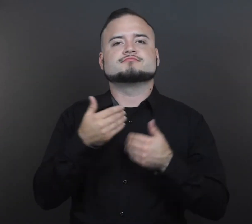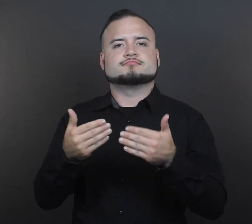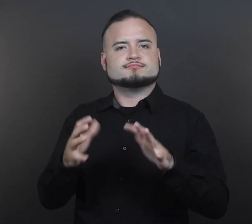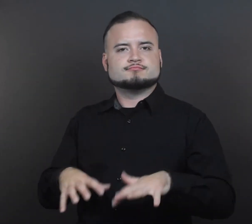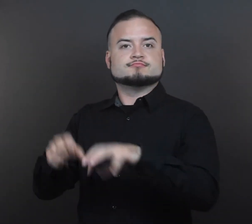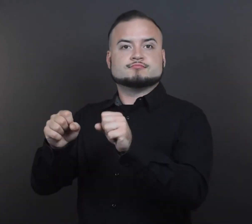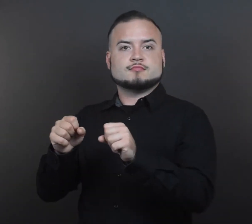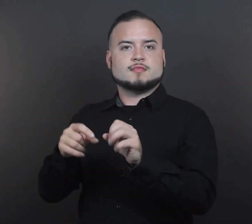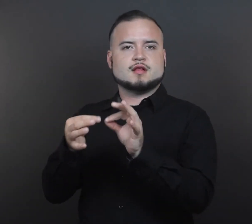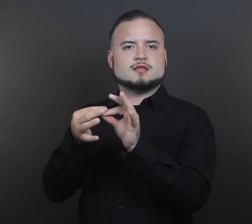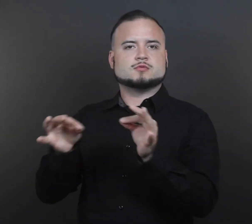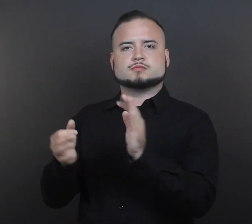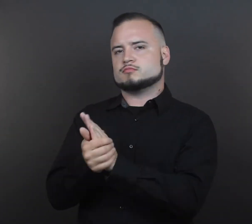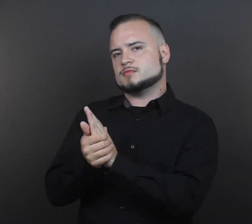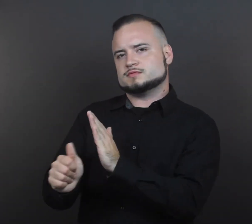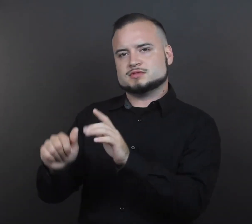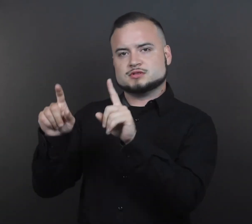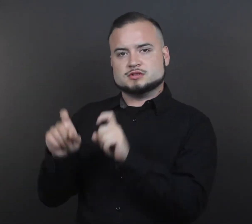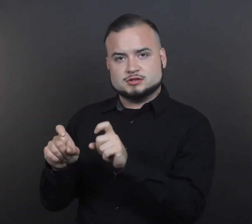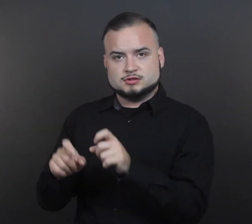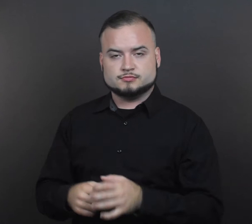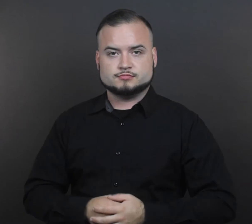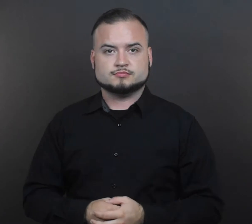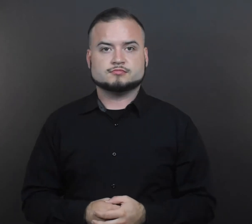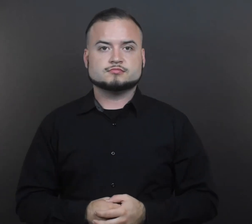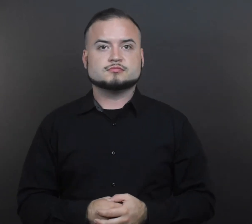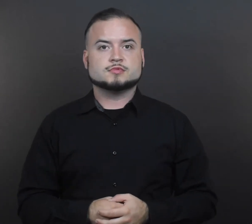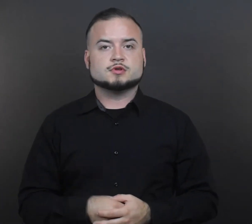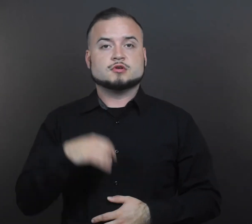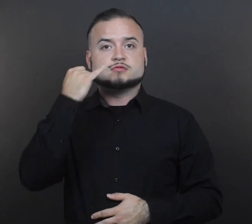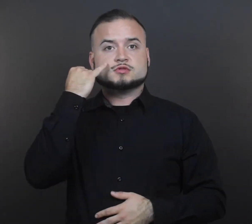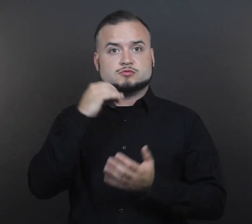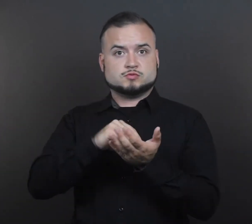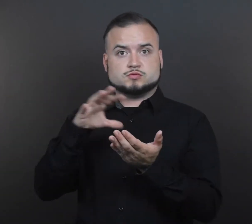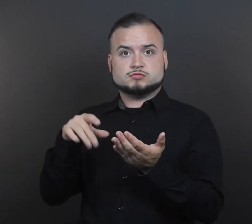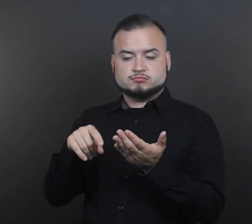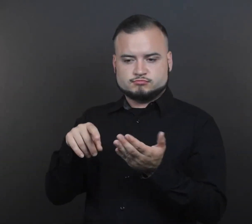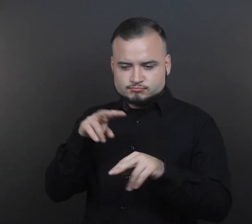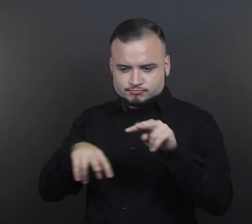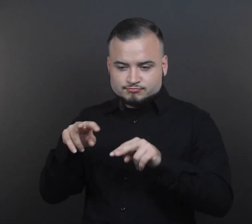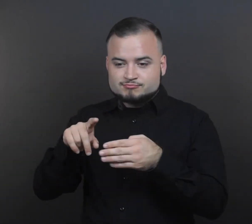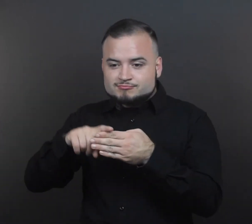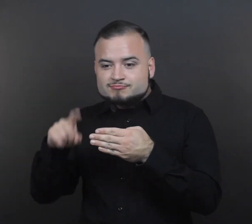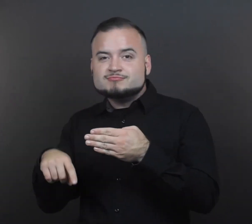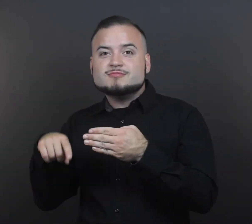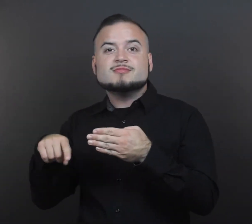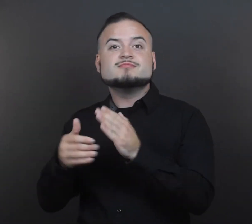whereas the student will take a language proficiency test. If the student is found to not